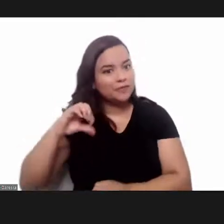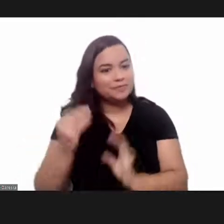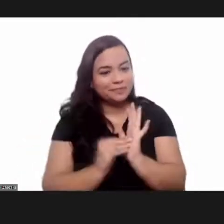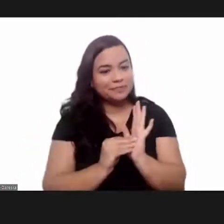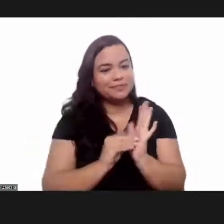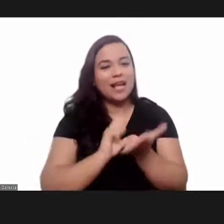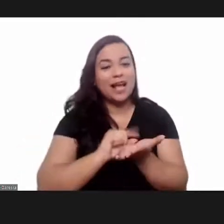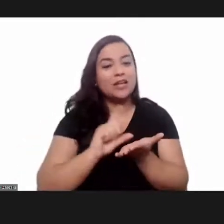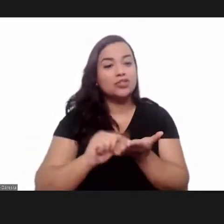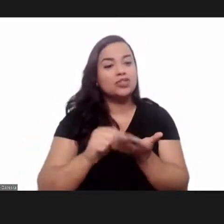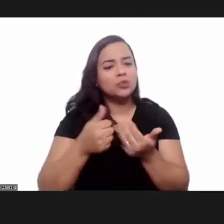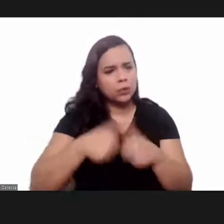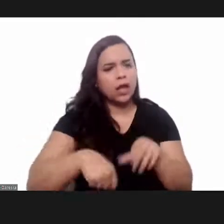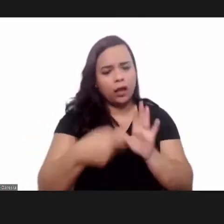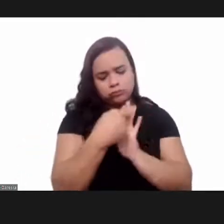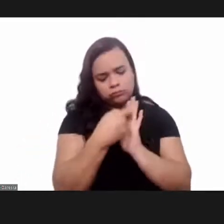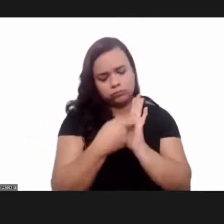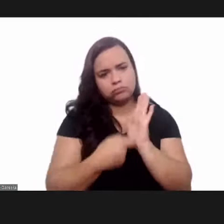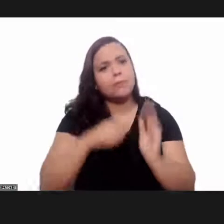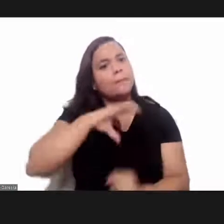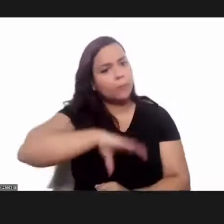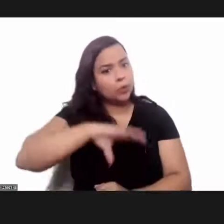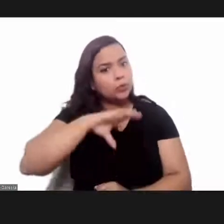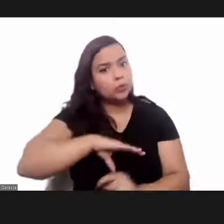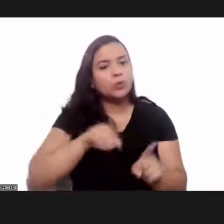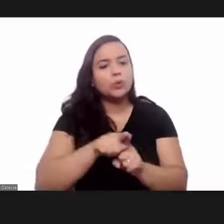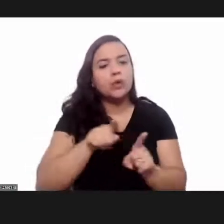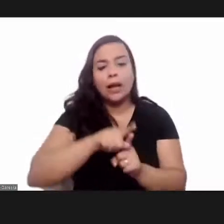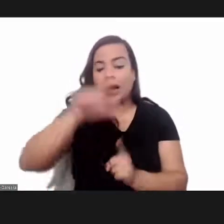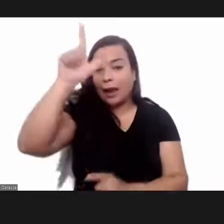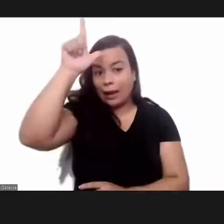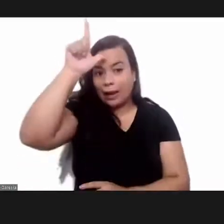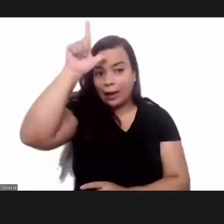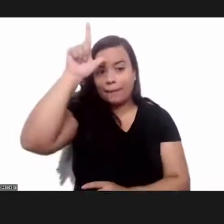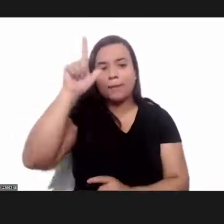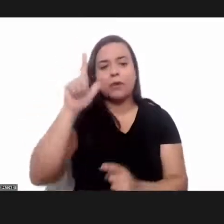article was written in portuguese and in german